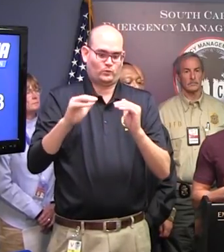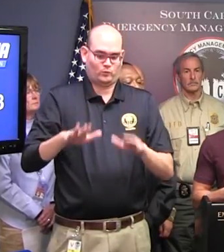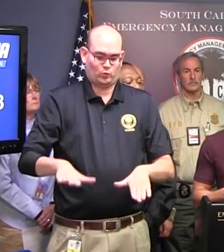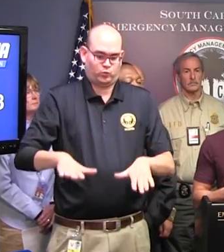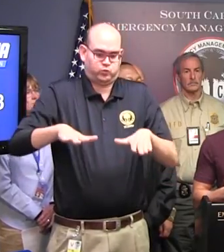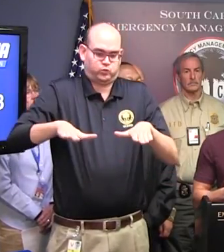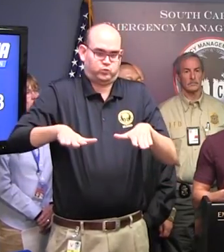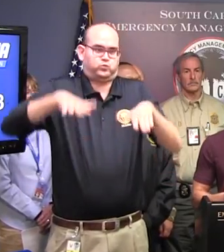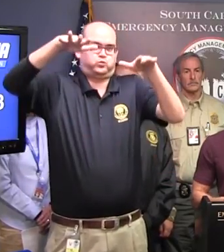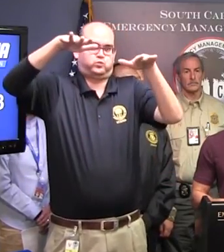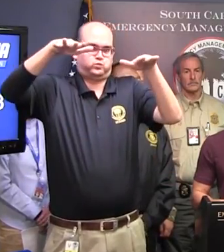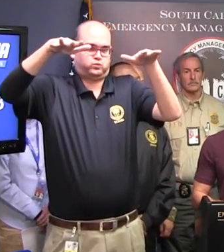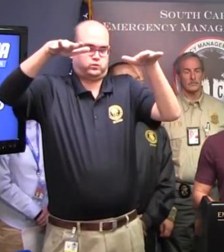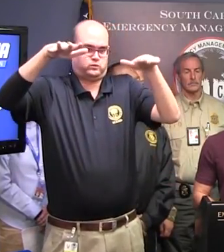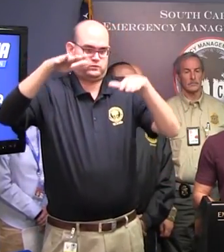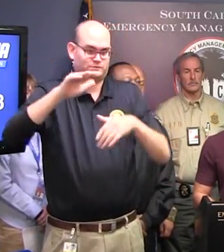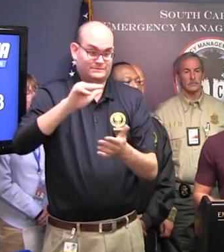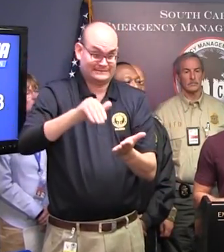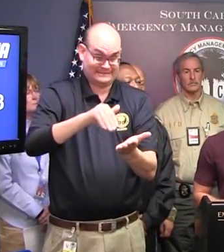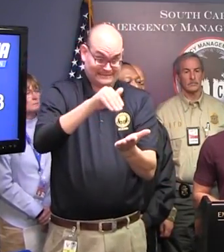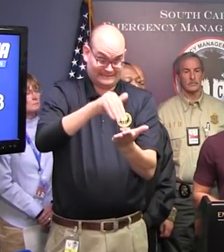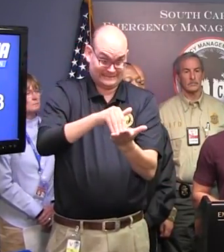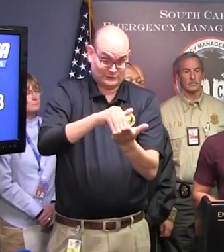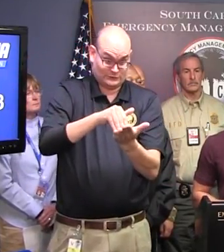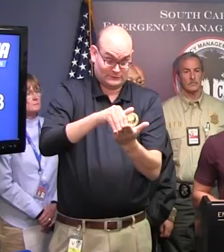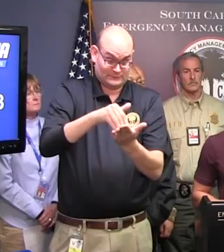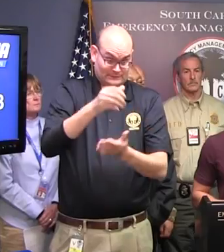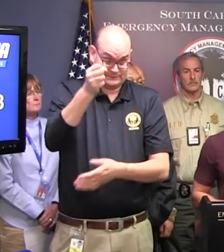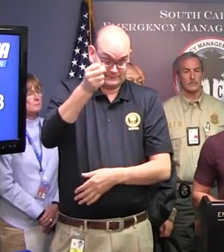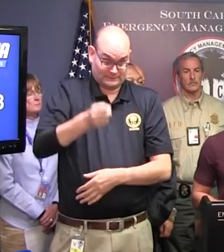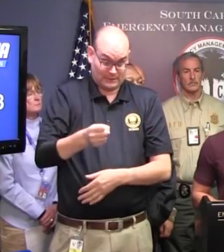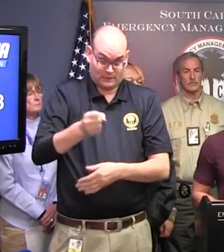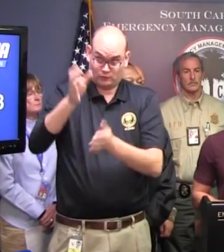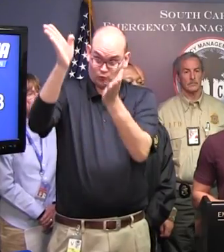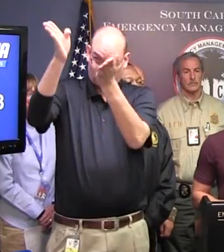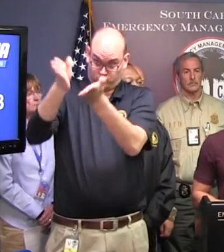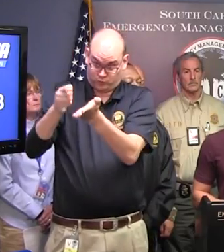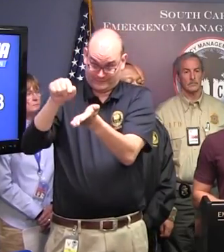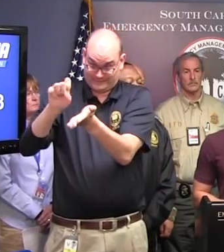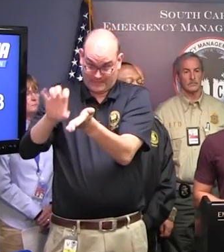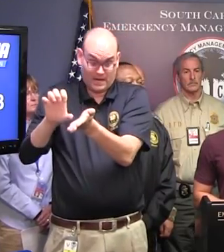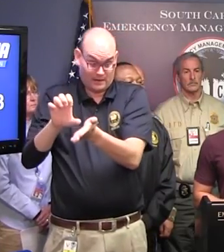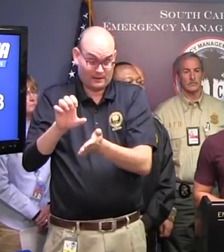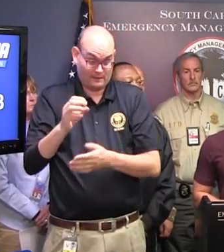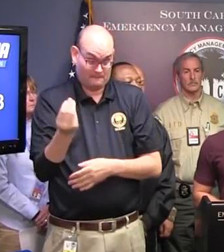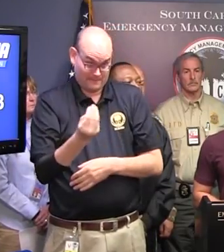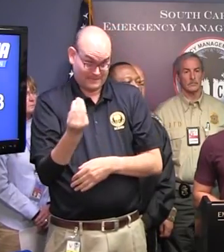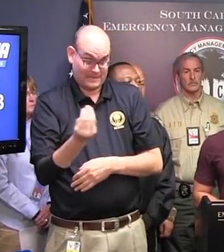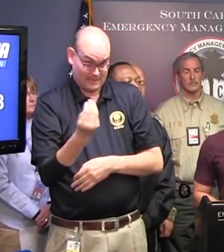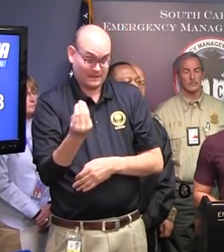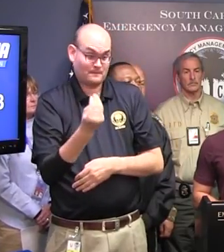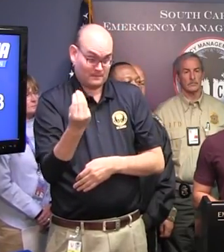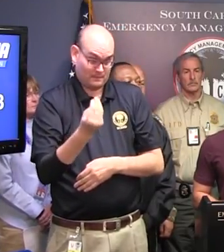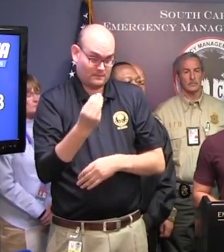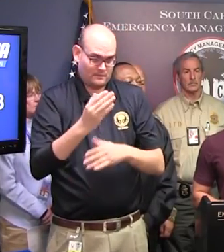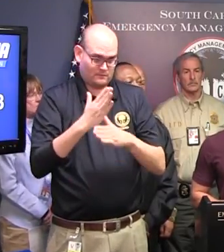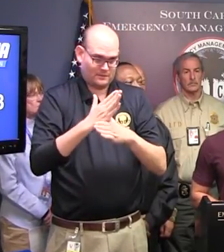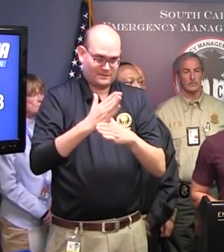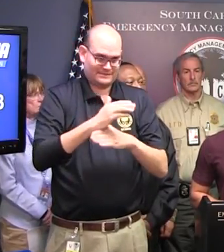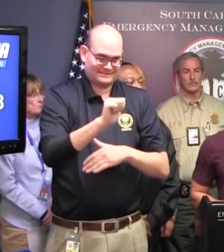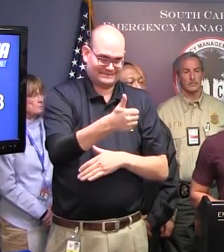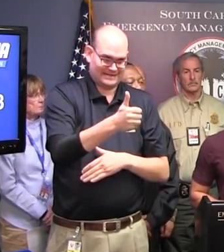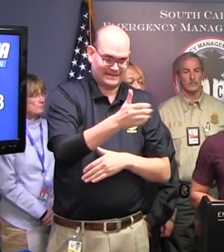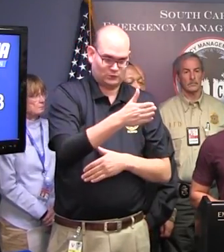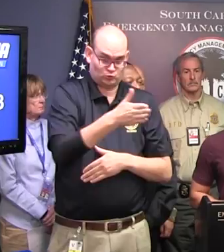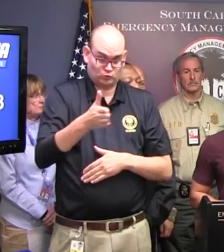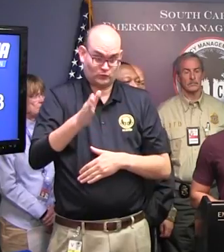expected along the central and southern coast Monday, especially between 10 a.m. and 4 p.m., when inundation values of up to 4 to 6 feet